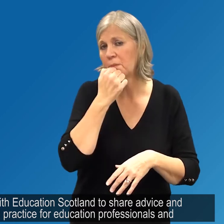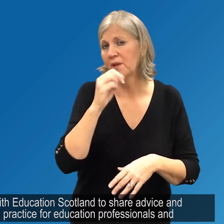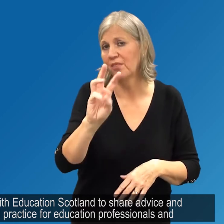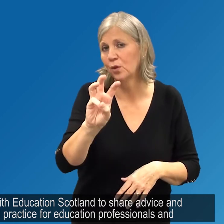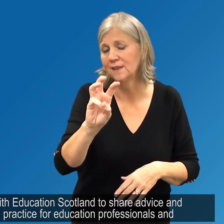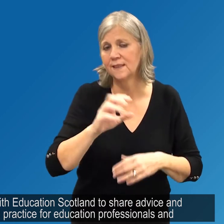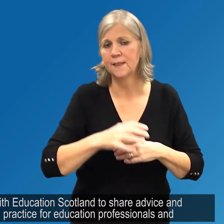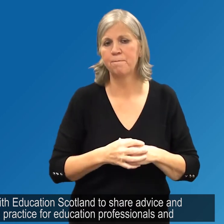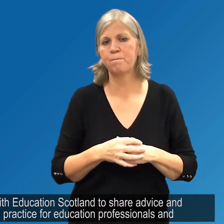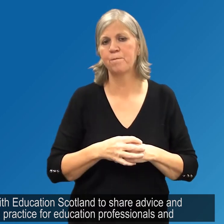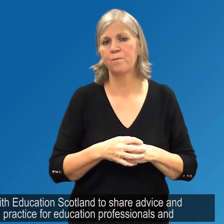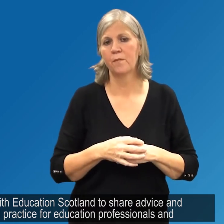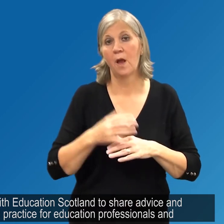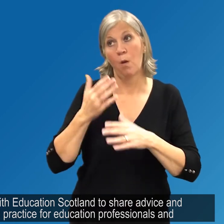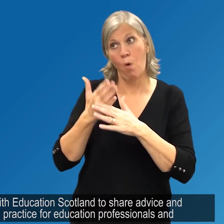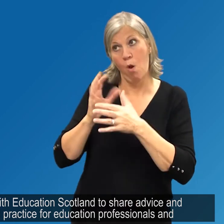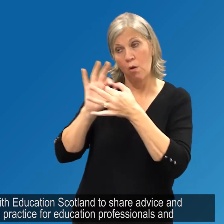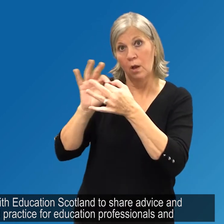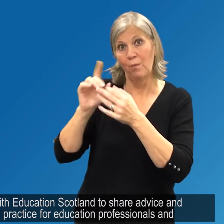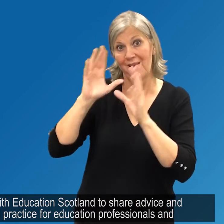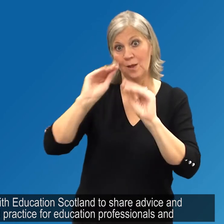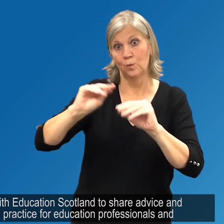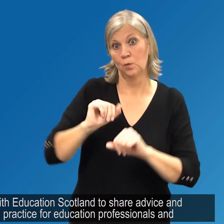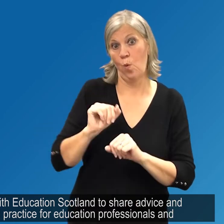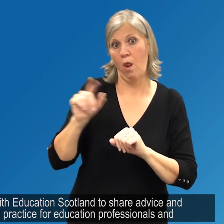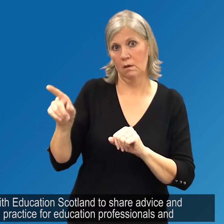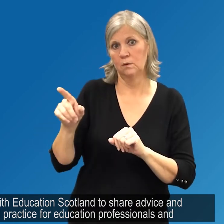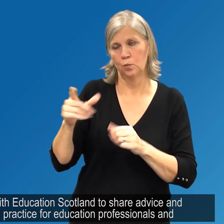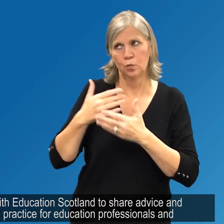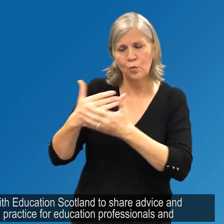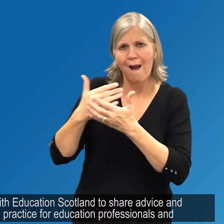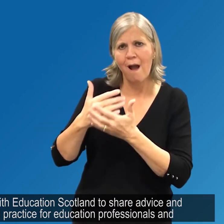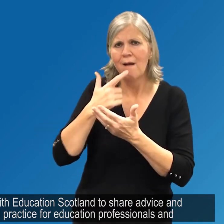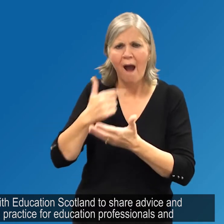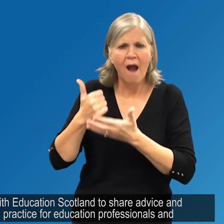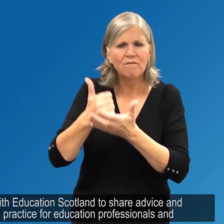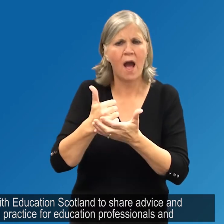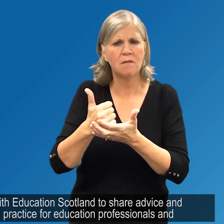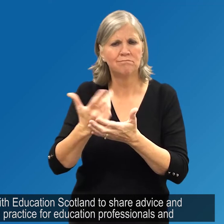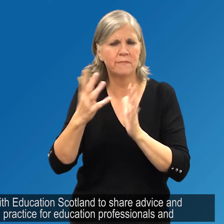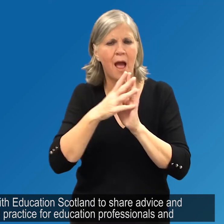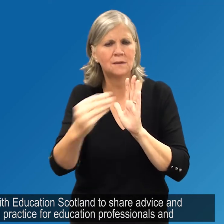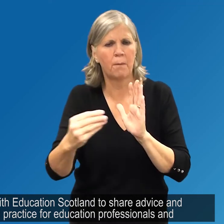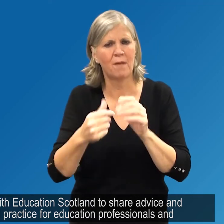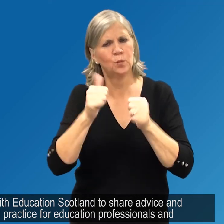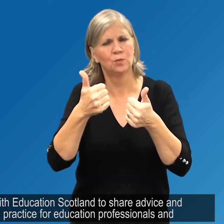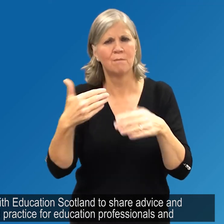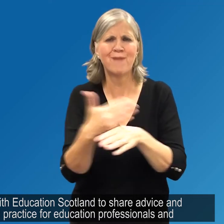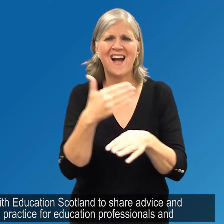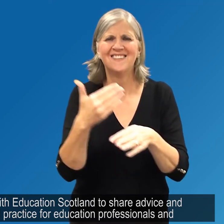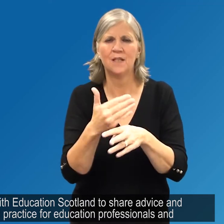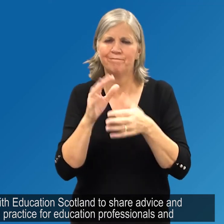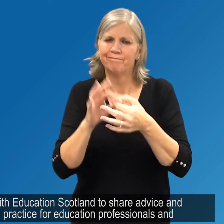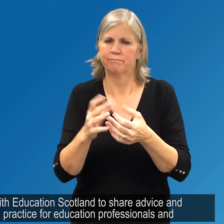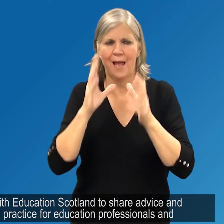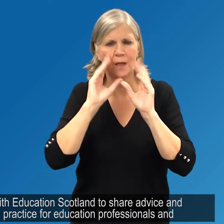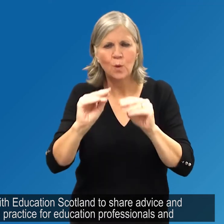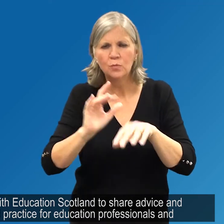Action 13. Work with Education Scotland to share advice and examples of good practice for education professionals